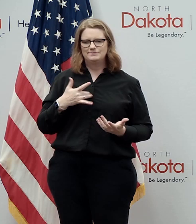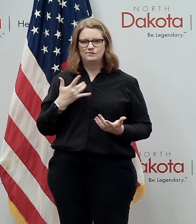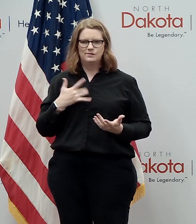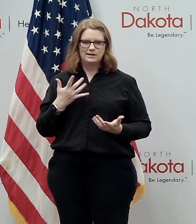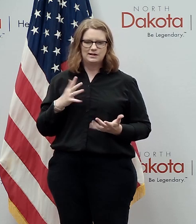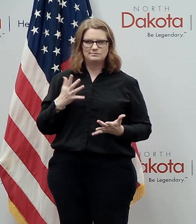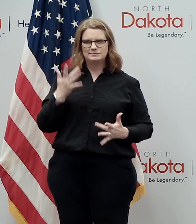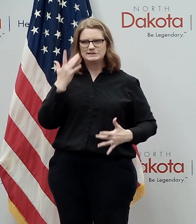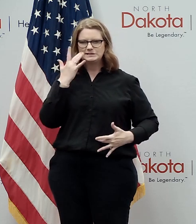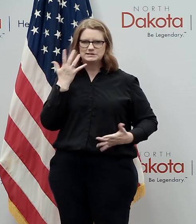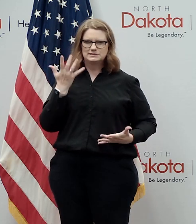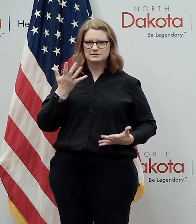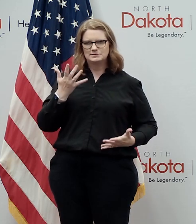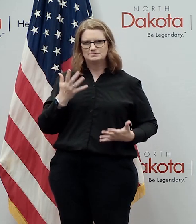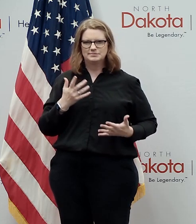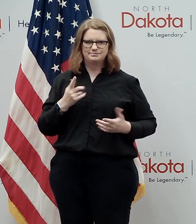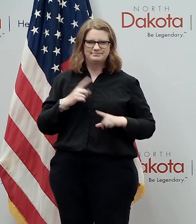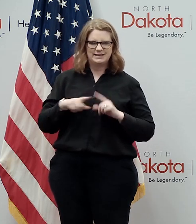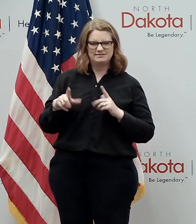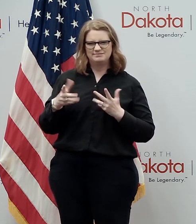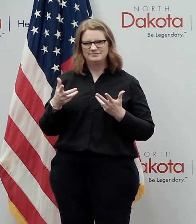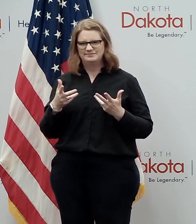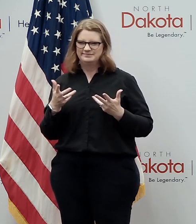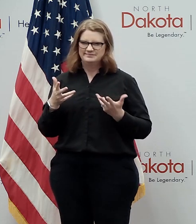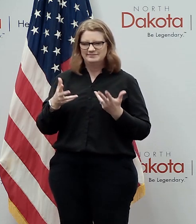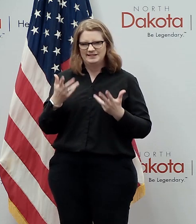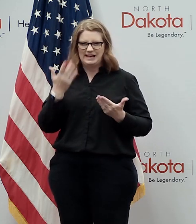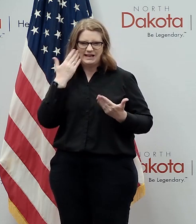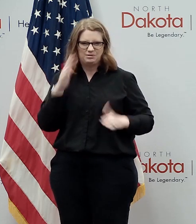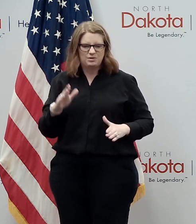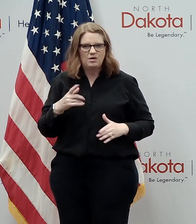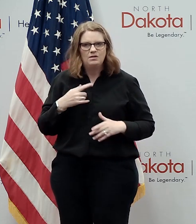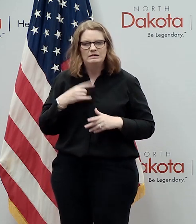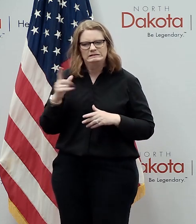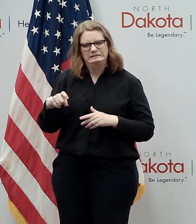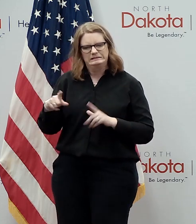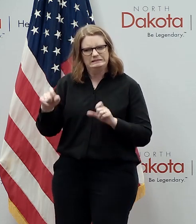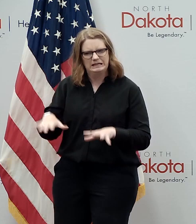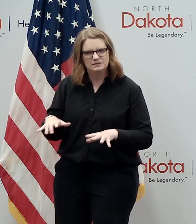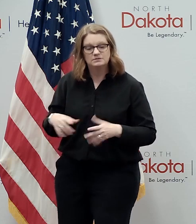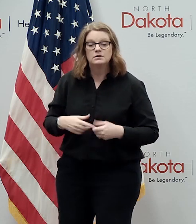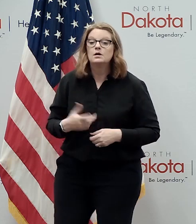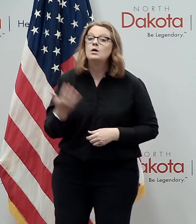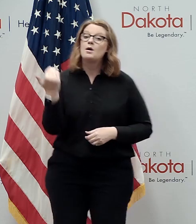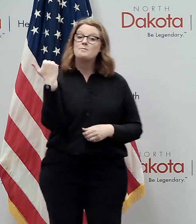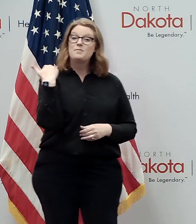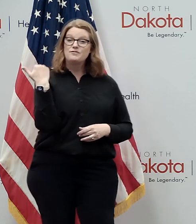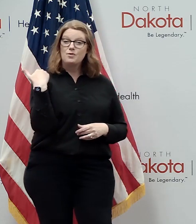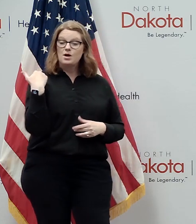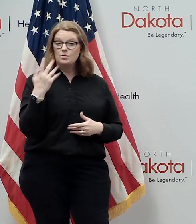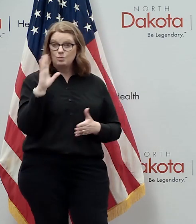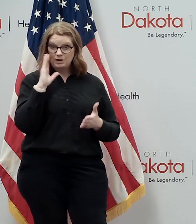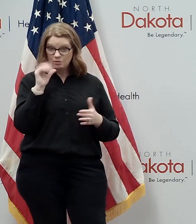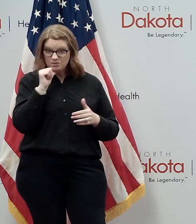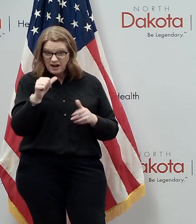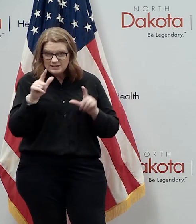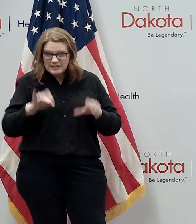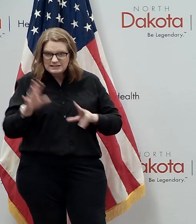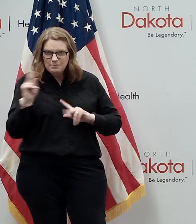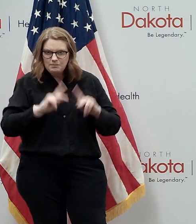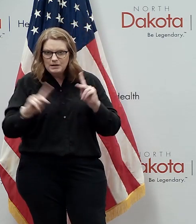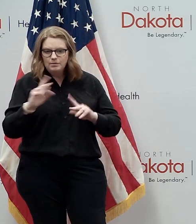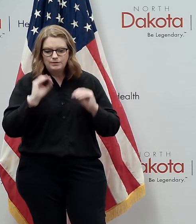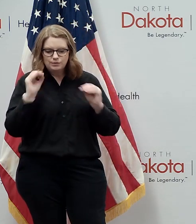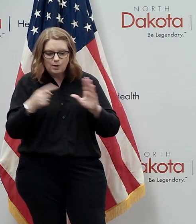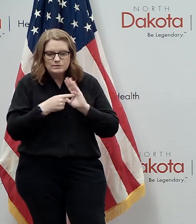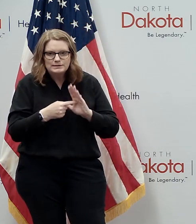i think i'm sick and i'm going to get a test so again early on uh we were not testing people who were asymptomatic or pre